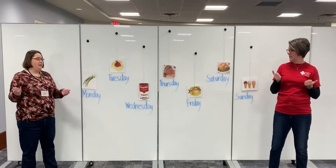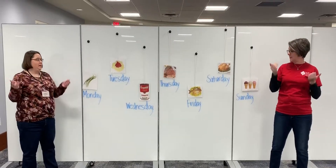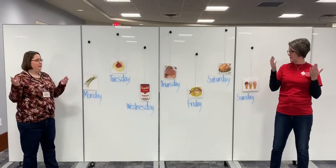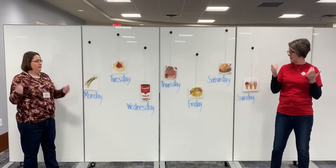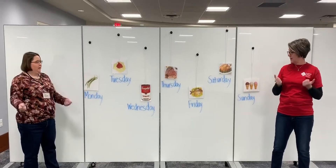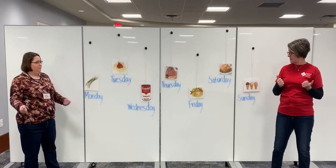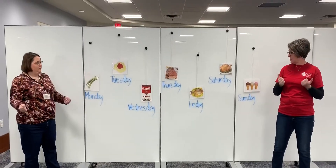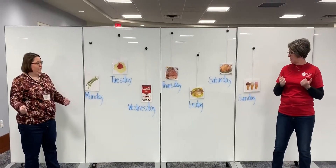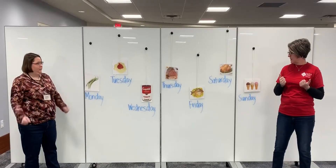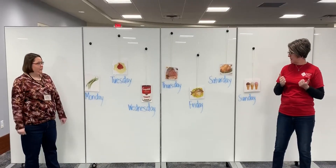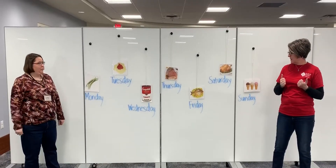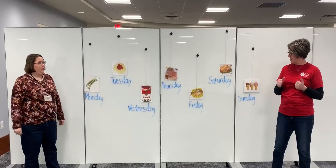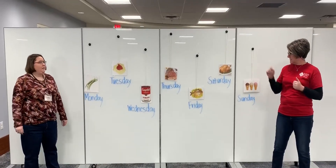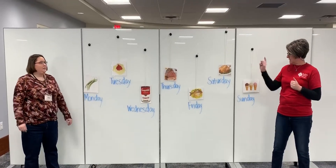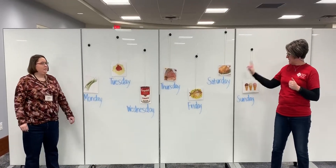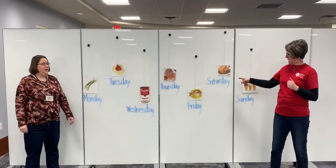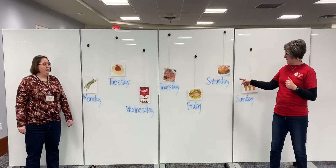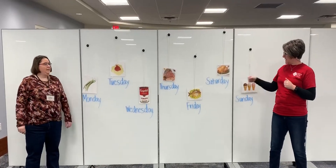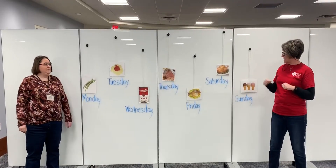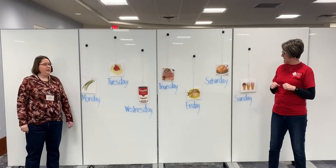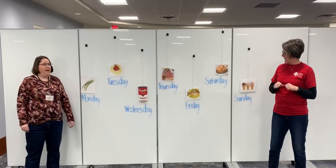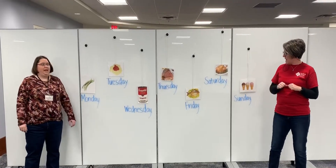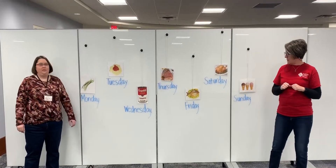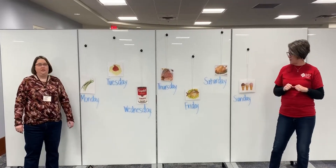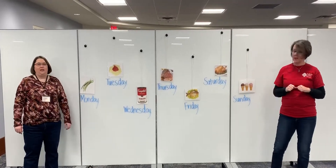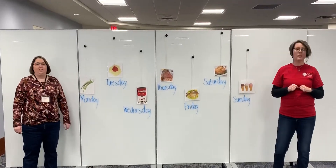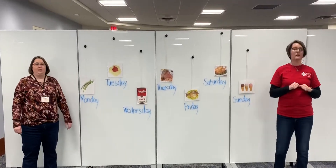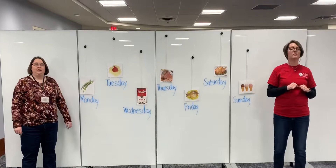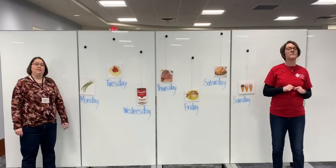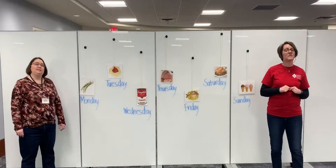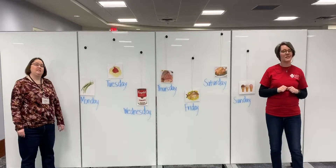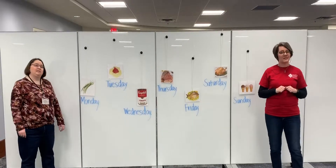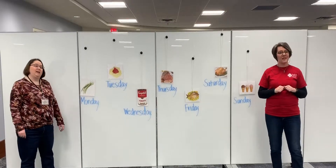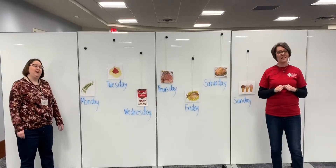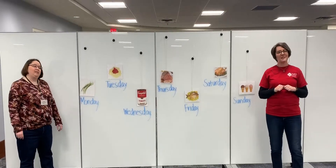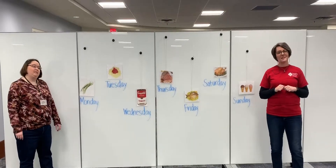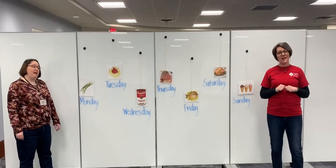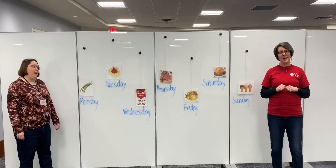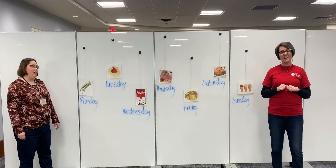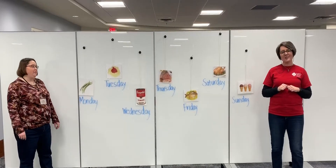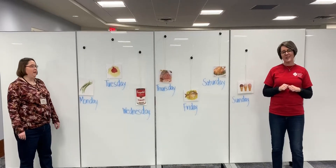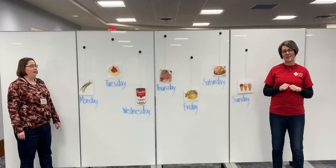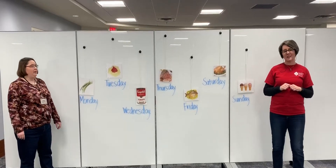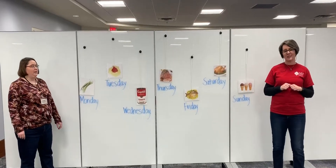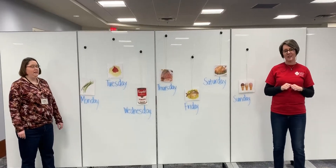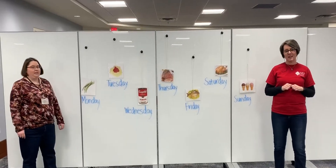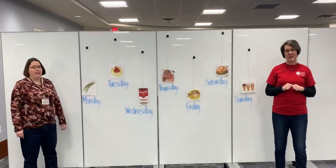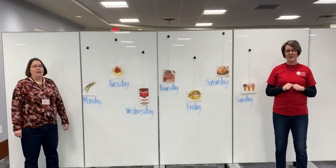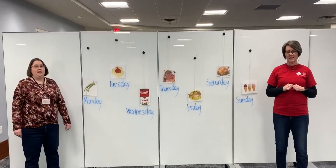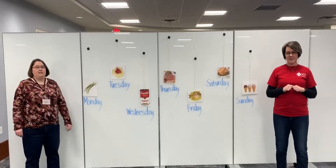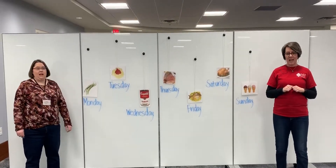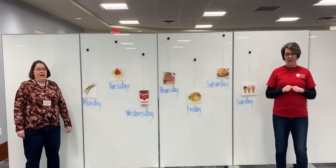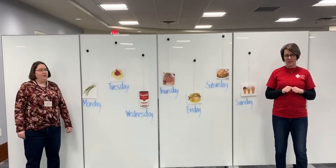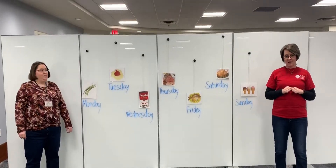eat it up. Today is Saturday. Today is Saturday. Today Saturday